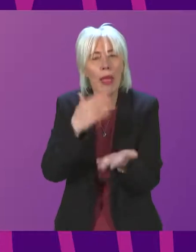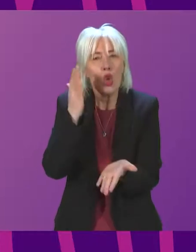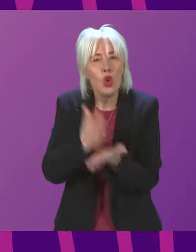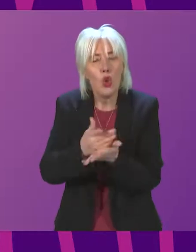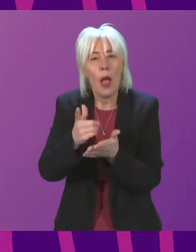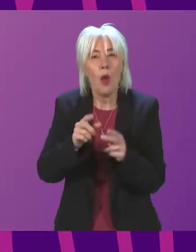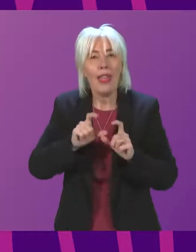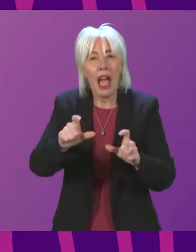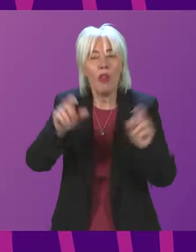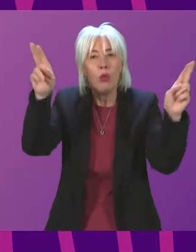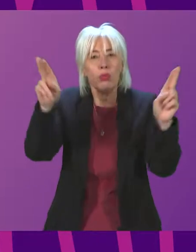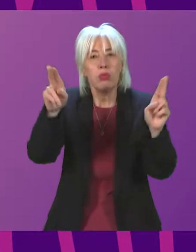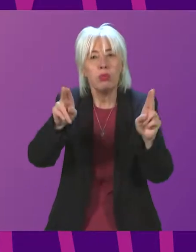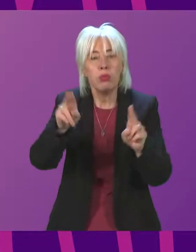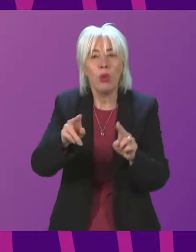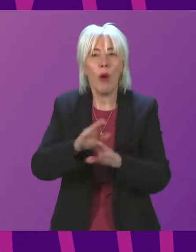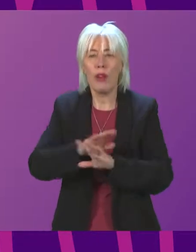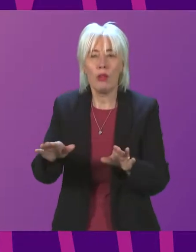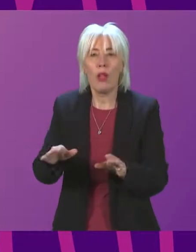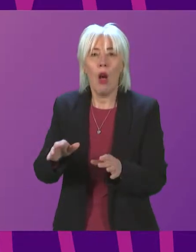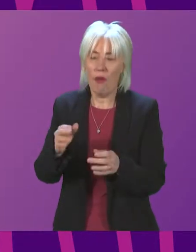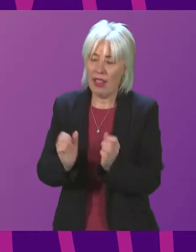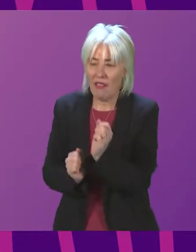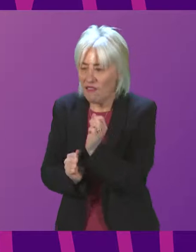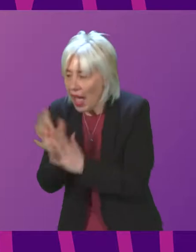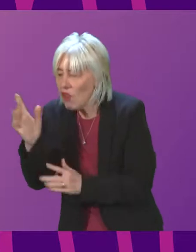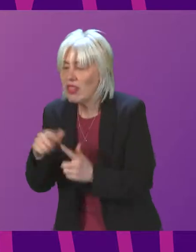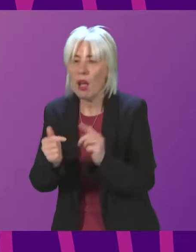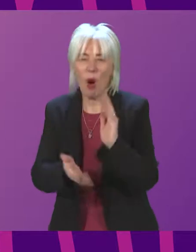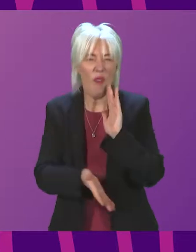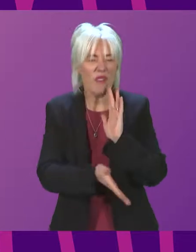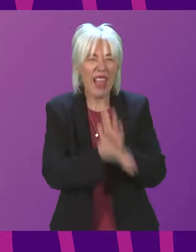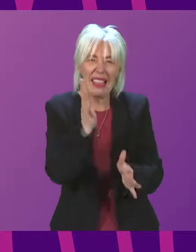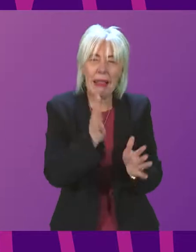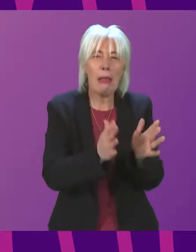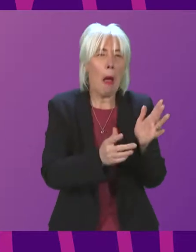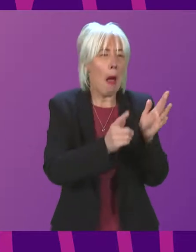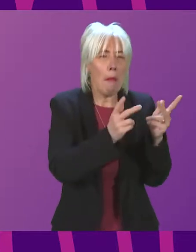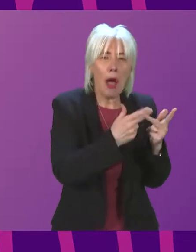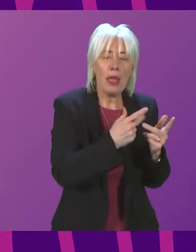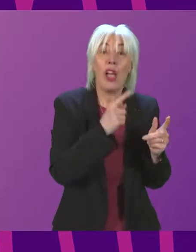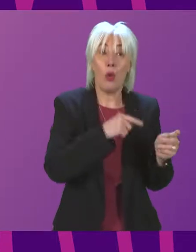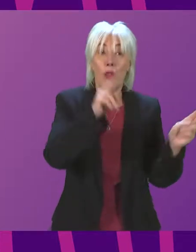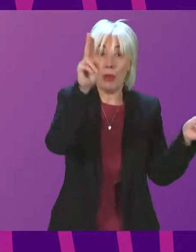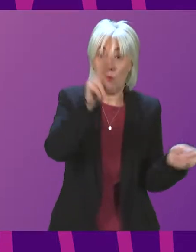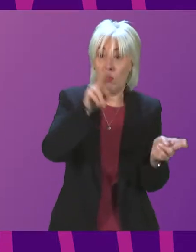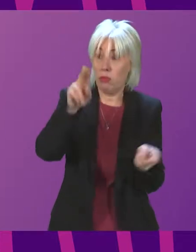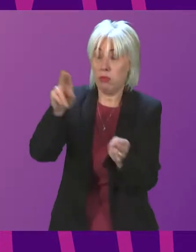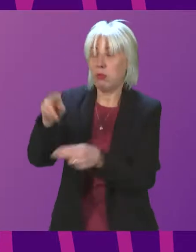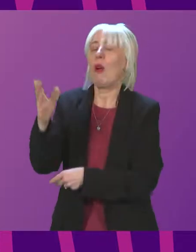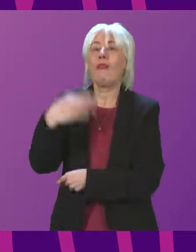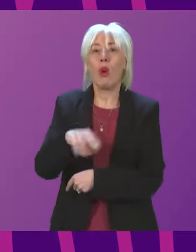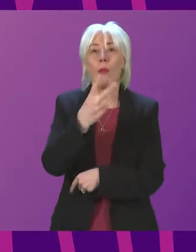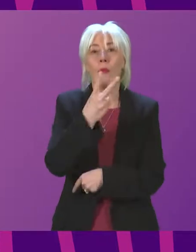continued reduction of crimes of dishonesty, fire-raising and vandalism that have seen an overall reduction since January 2020?